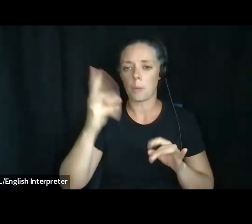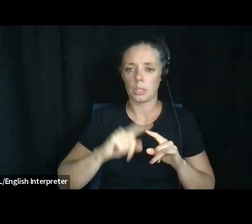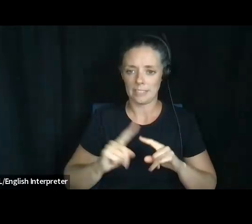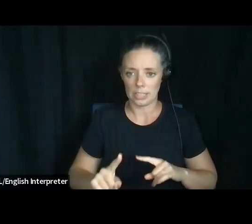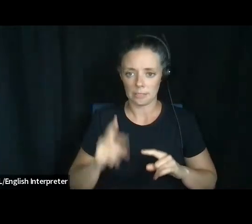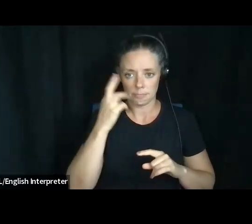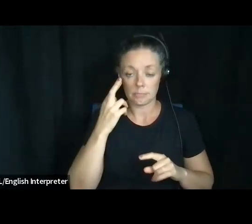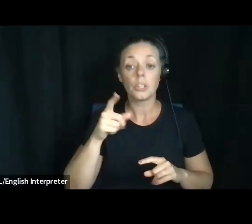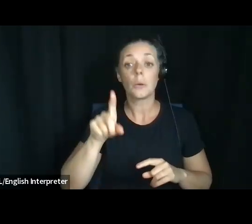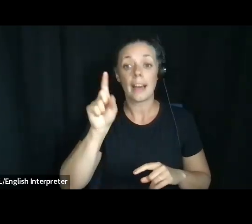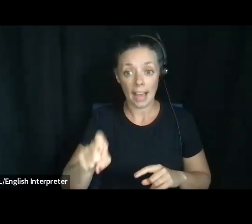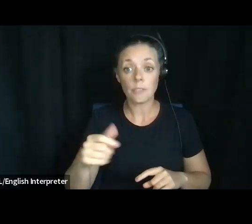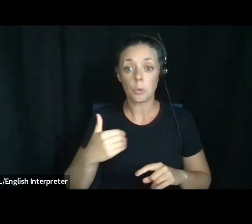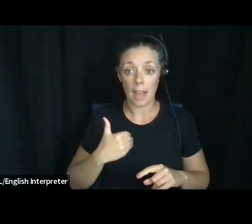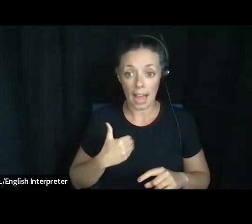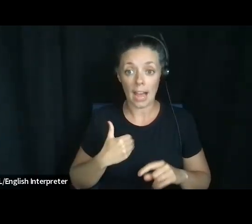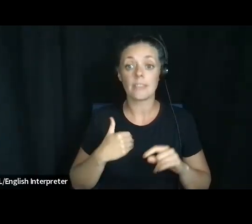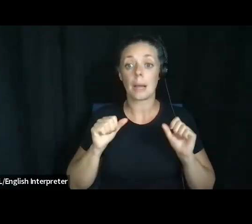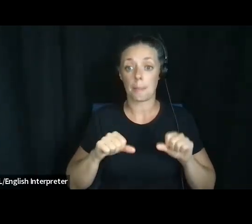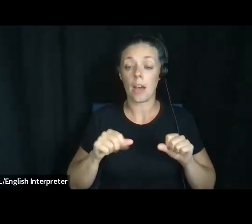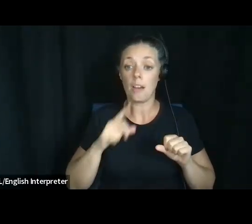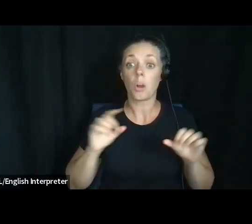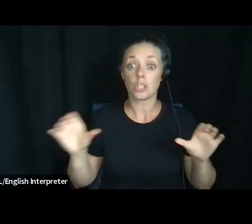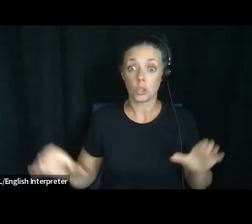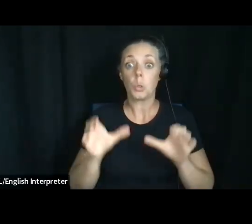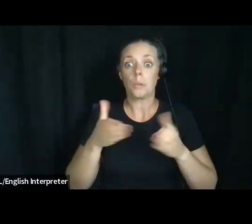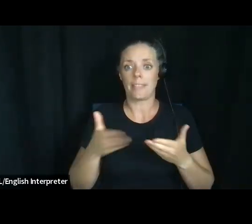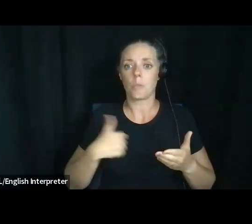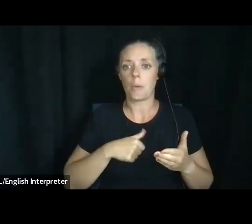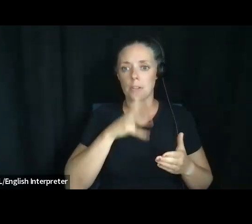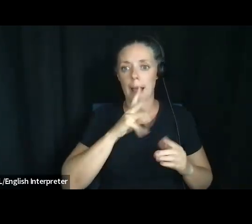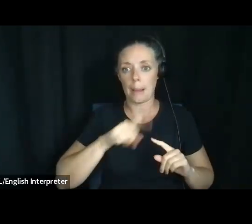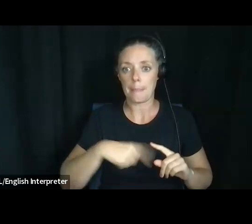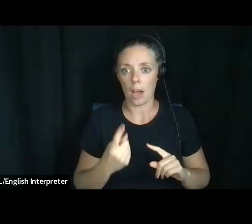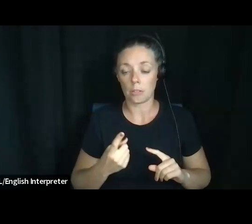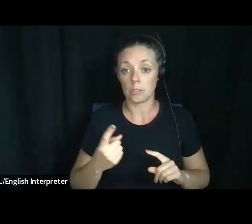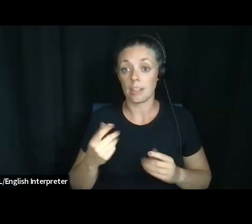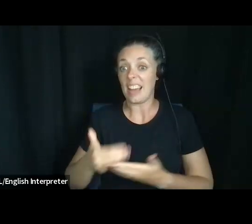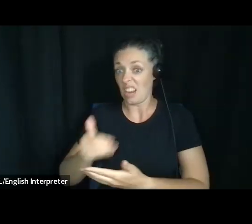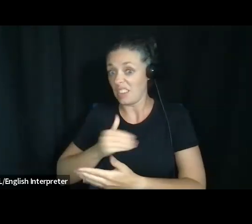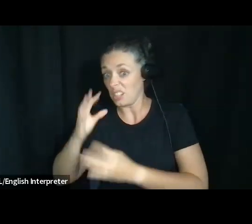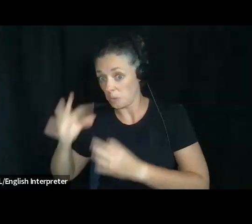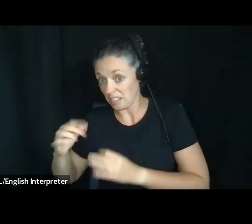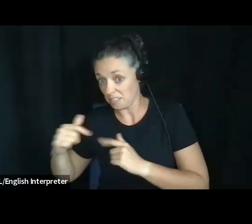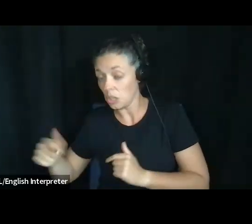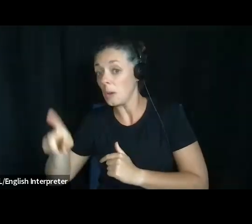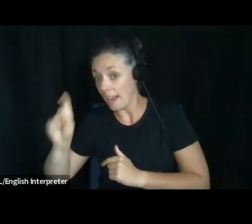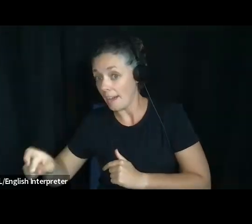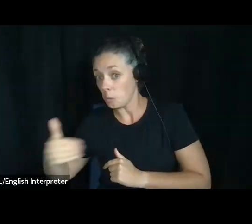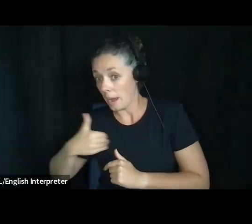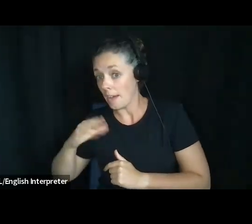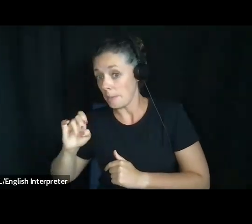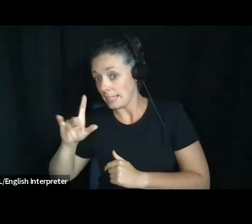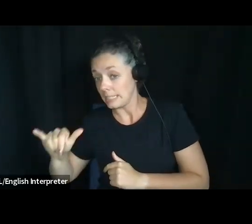have to have capacity in order to do the things we're talking about advanced directive and all those parts and components, including a power of attorney.